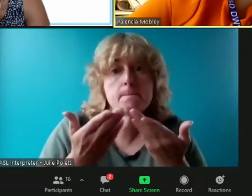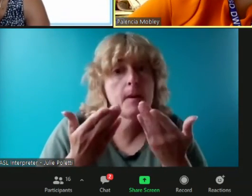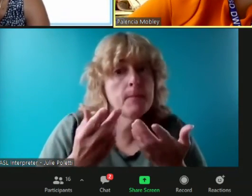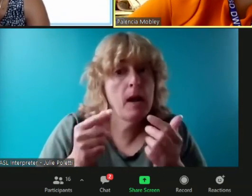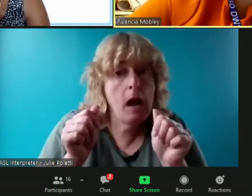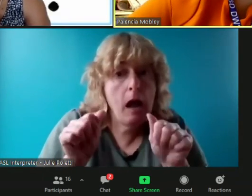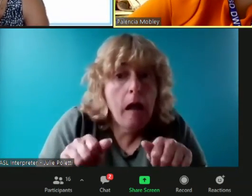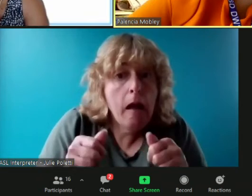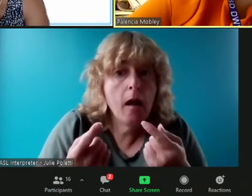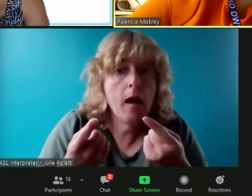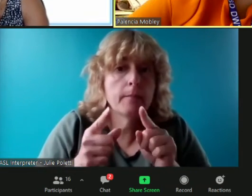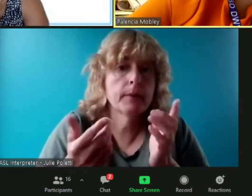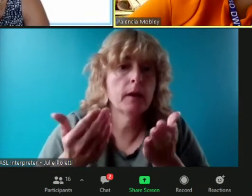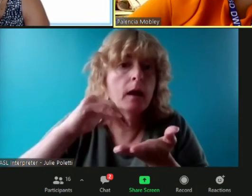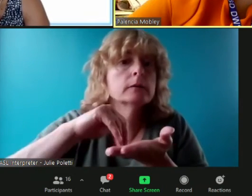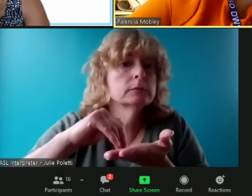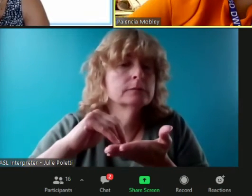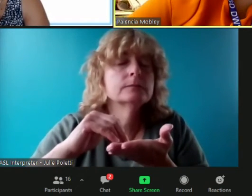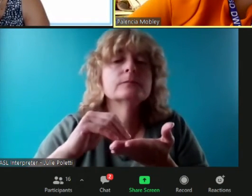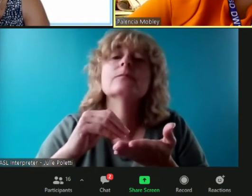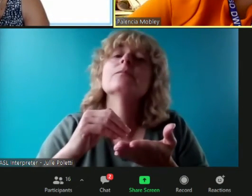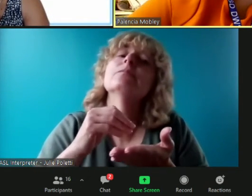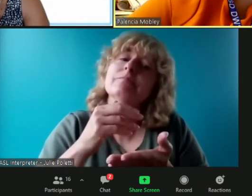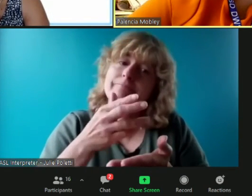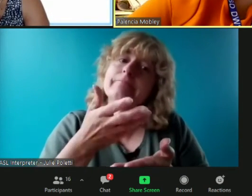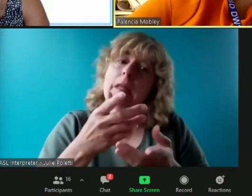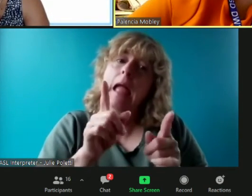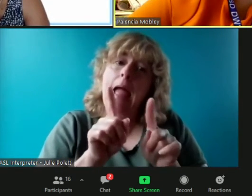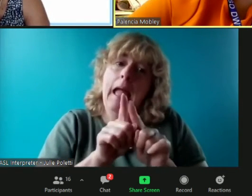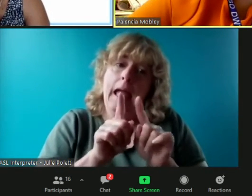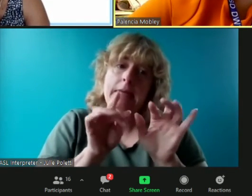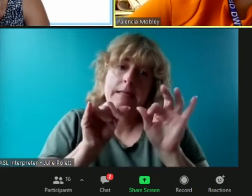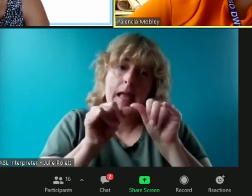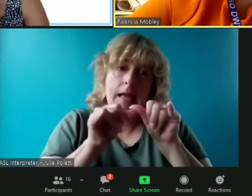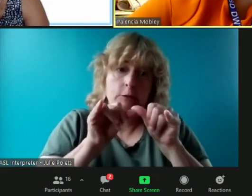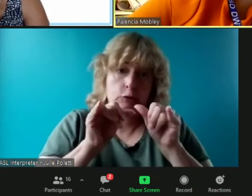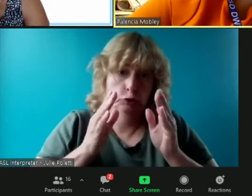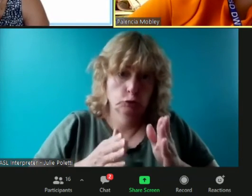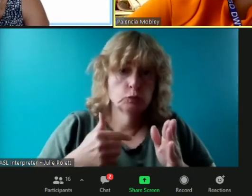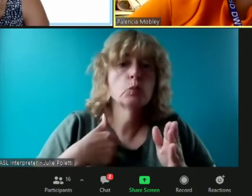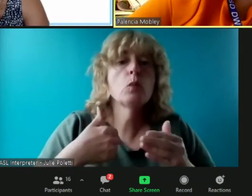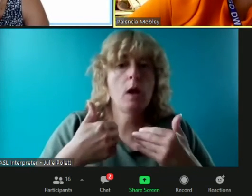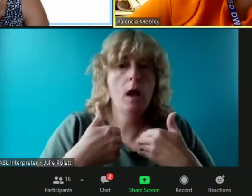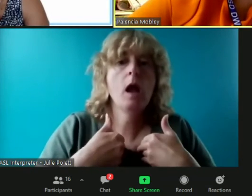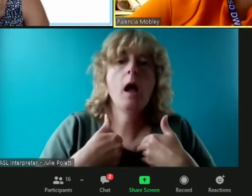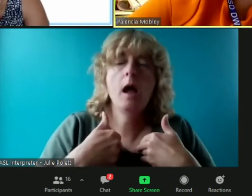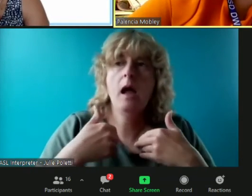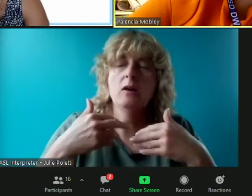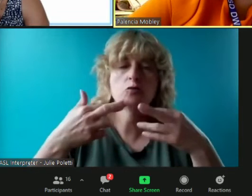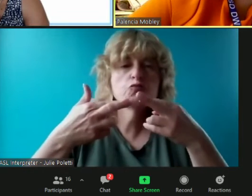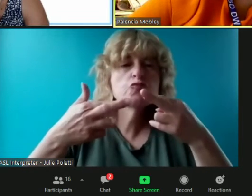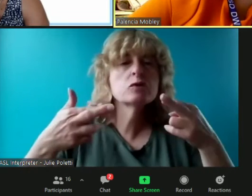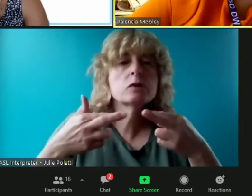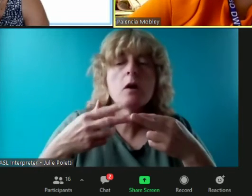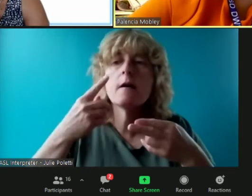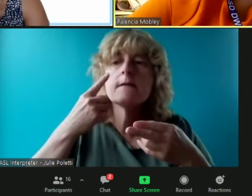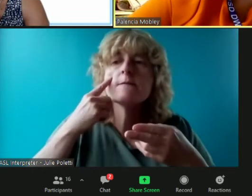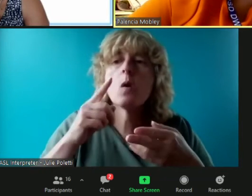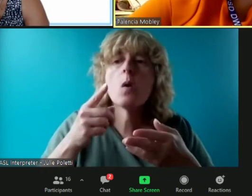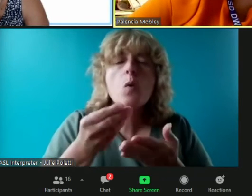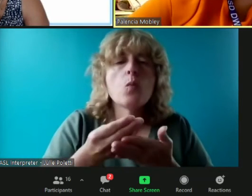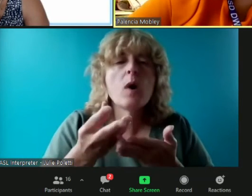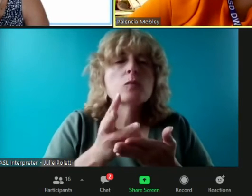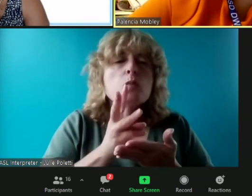um you know there was just a regional wastewater master plan created i shouldn't say created